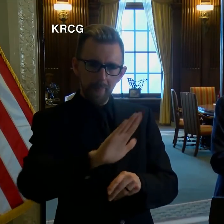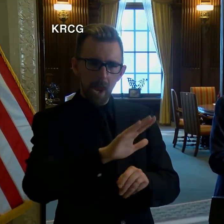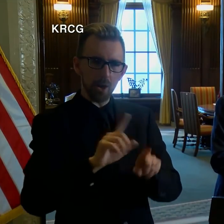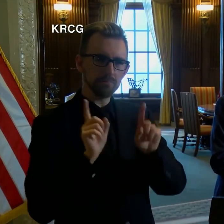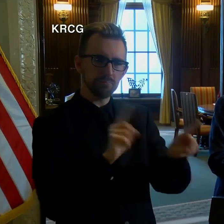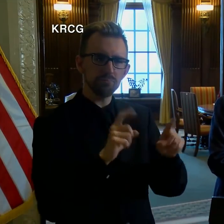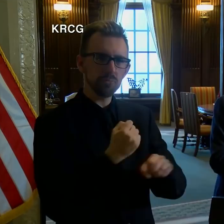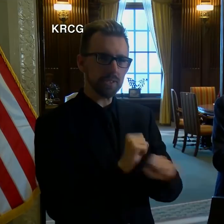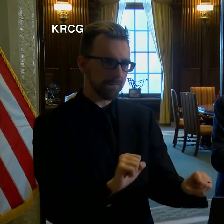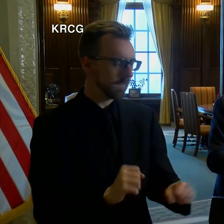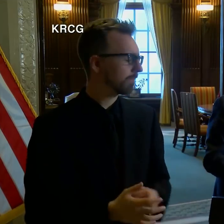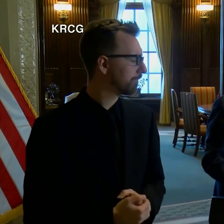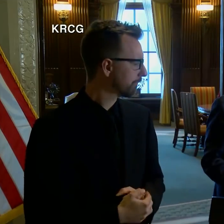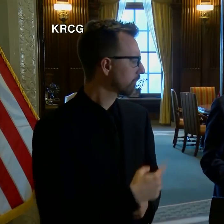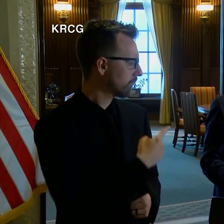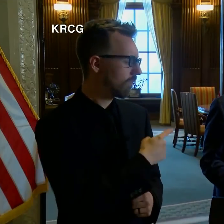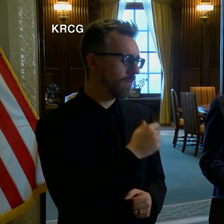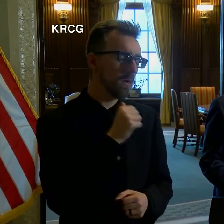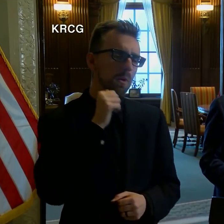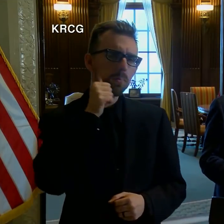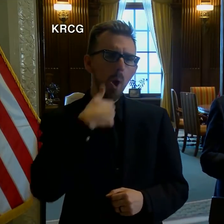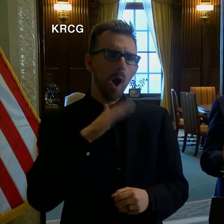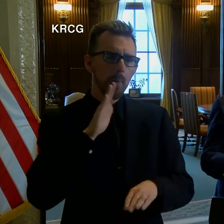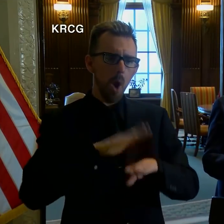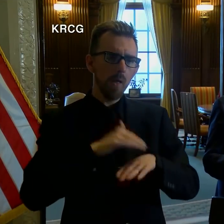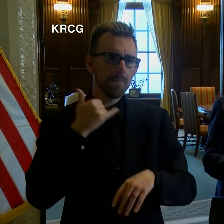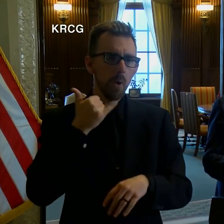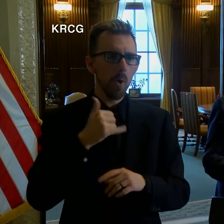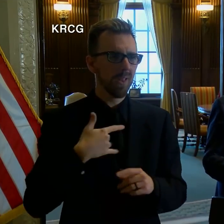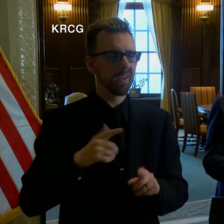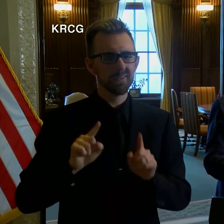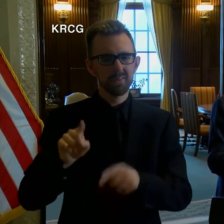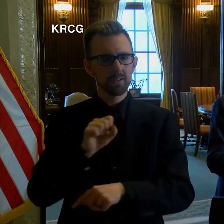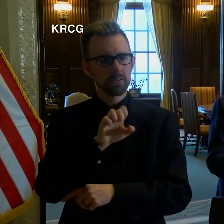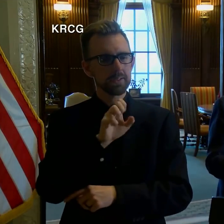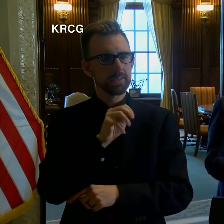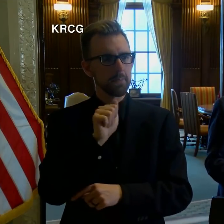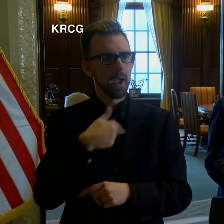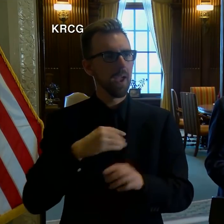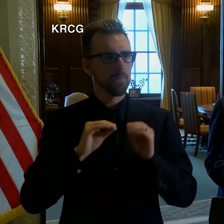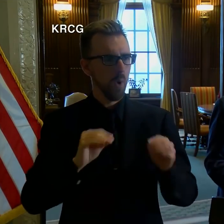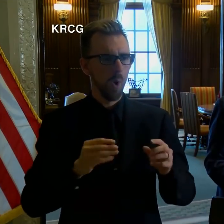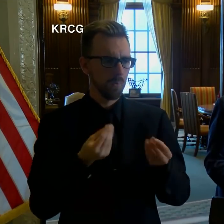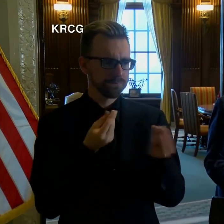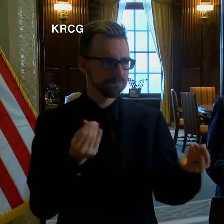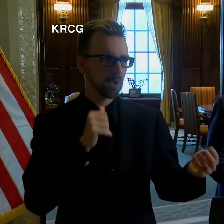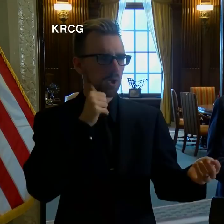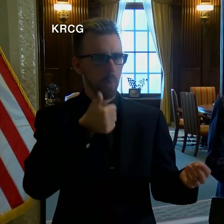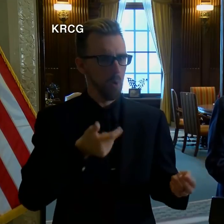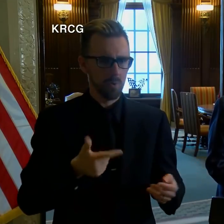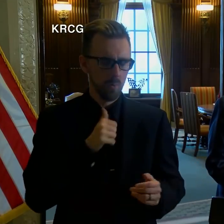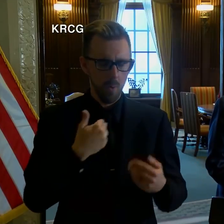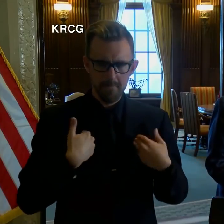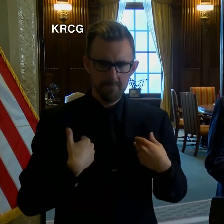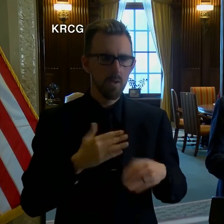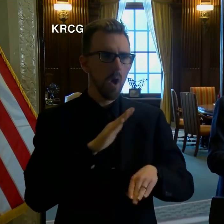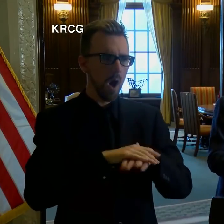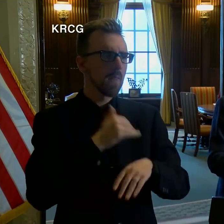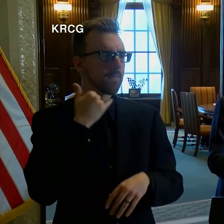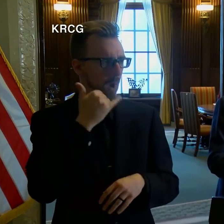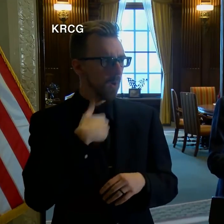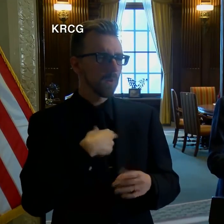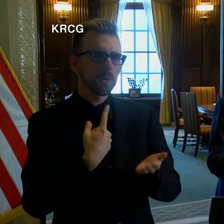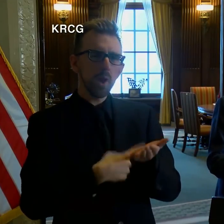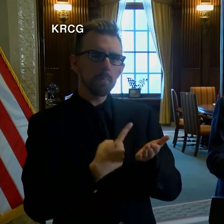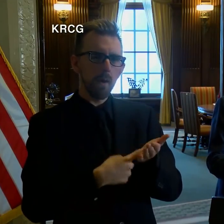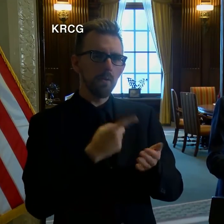You know what? Tomorrow I'm going to be on the phone. I'll be at SEMA most of the day tomorrow. We won't have a press briefing tomorrow out there, but we'll be on the phones. We're going to be